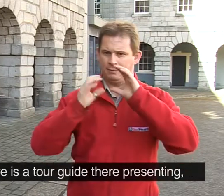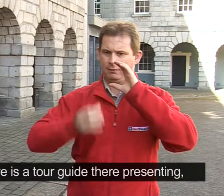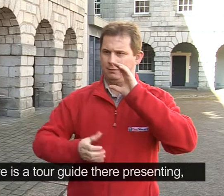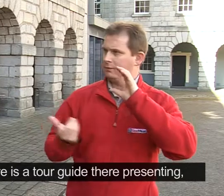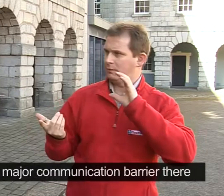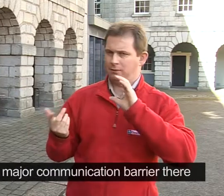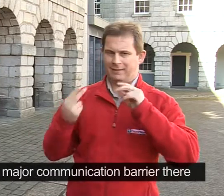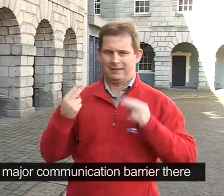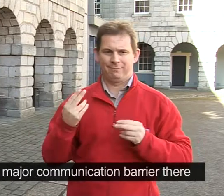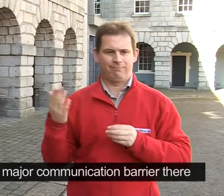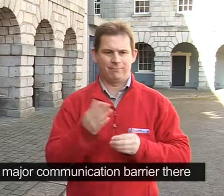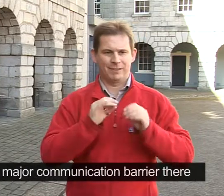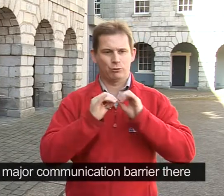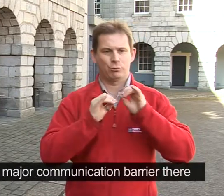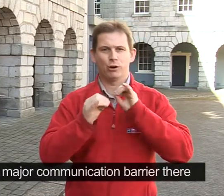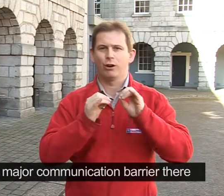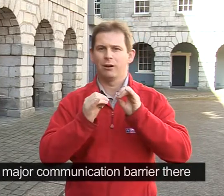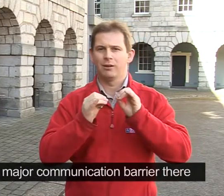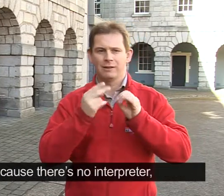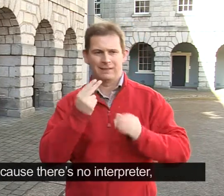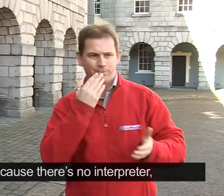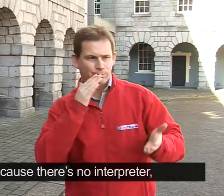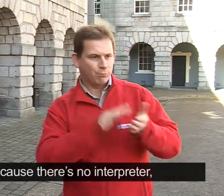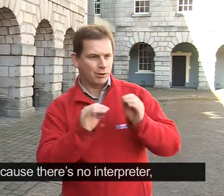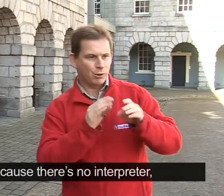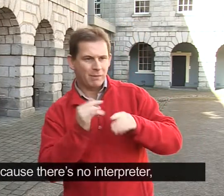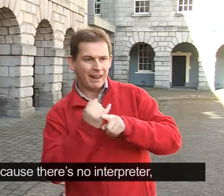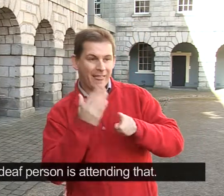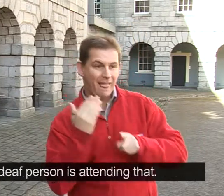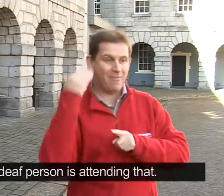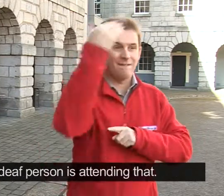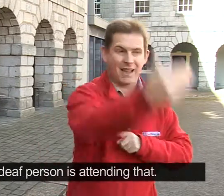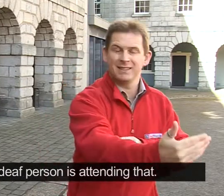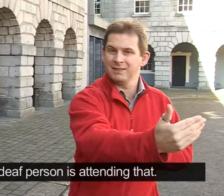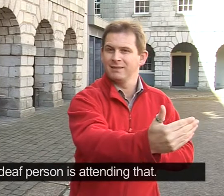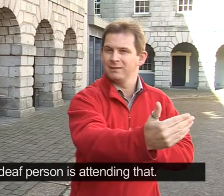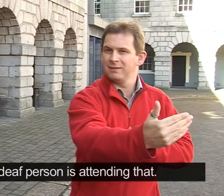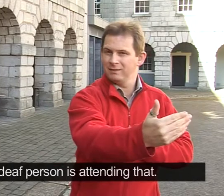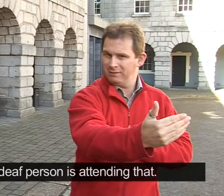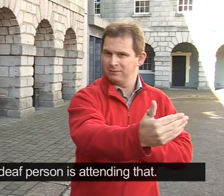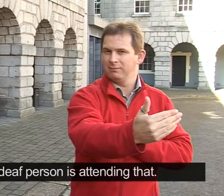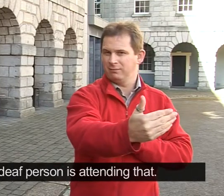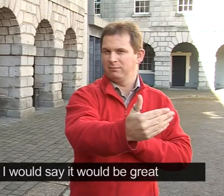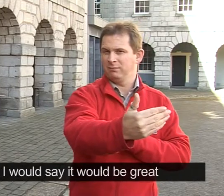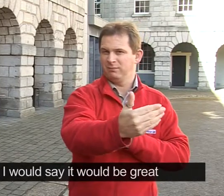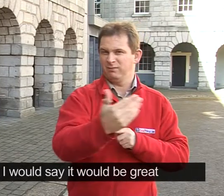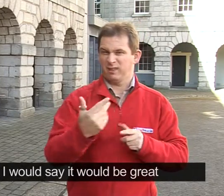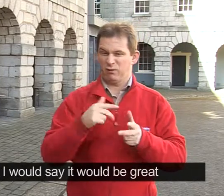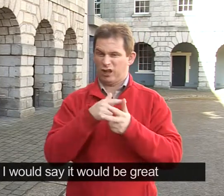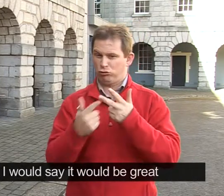there's a major communication barrier there because there's no interpreter if a Deaf person is attending that. So, I would say it would